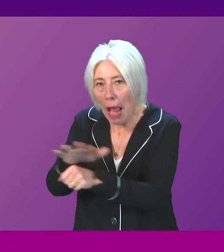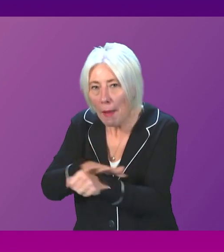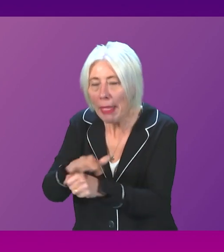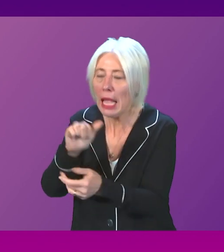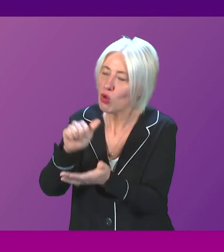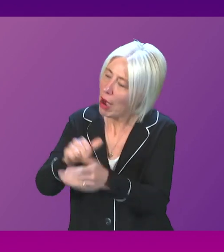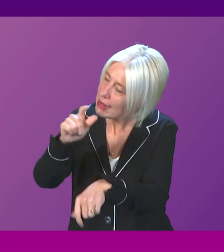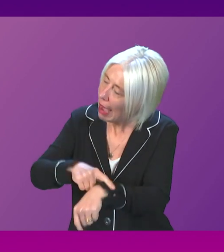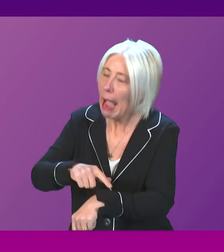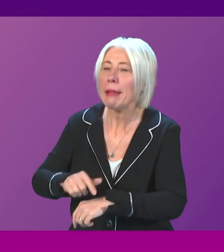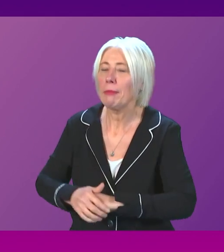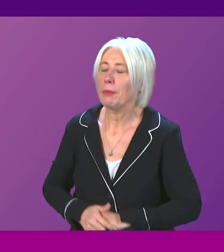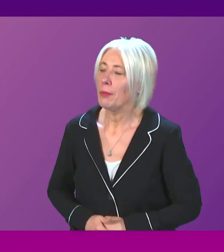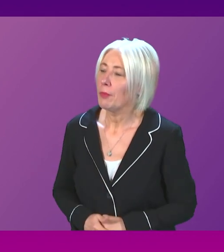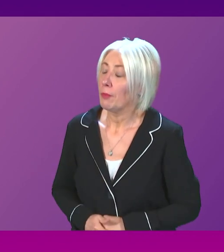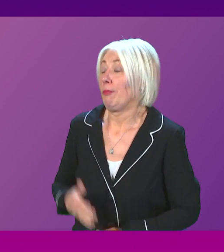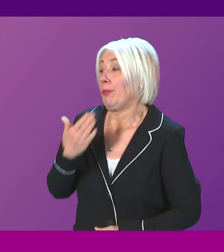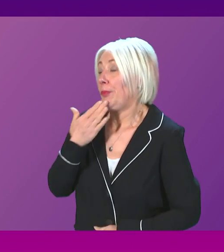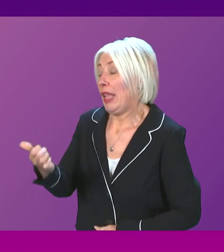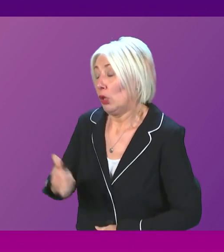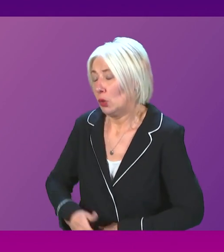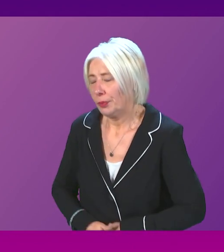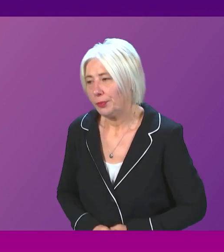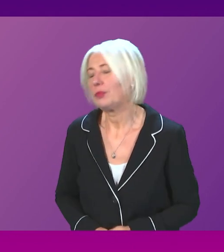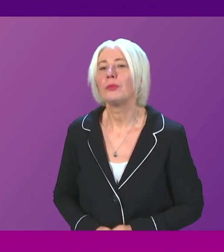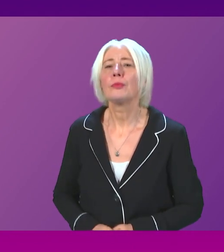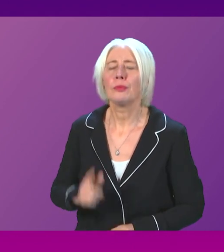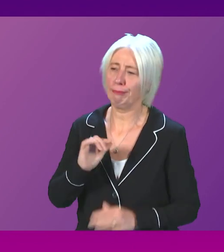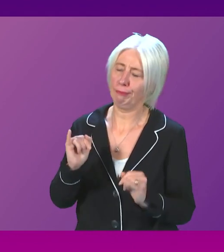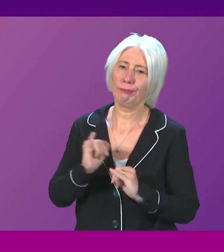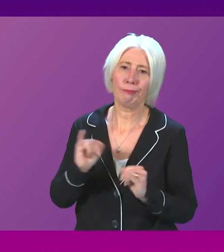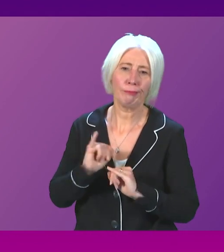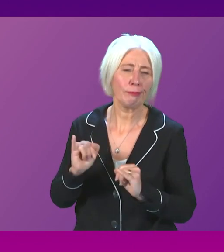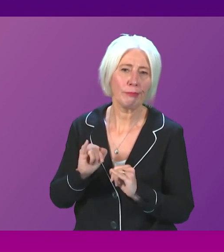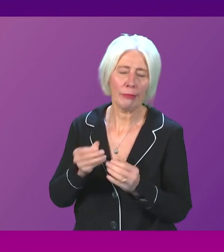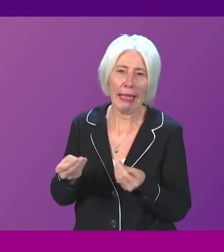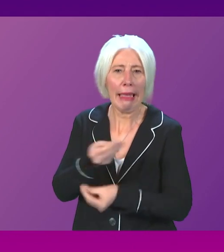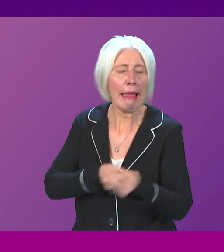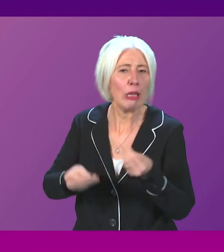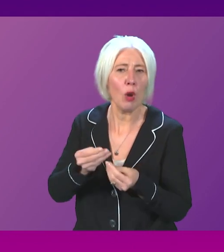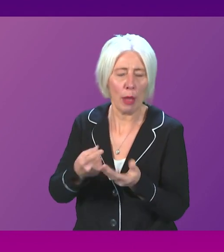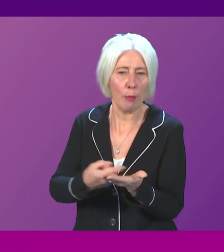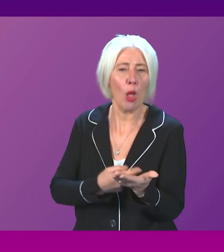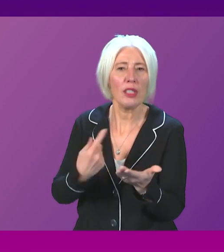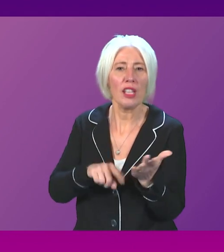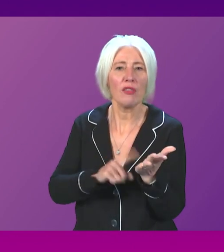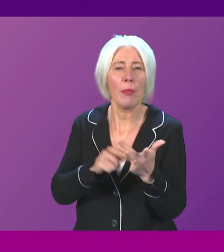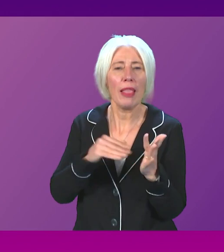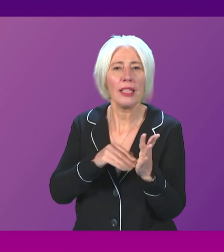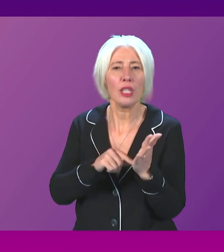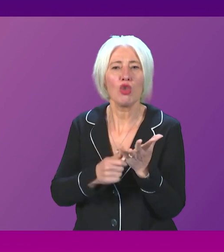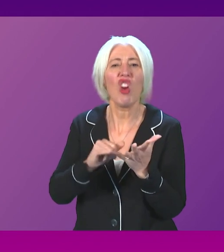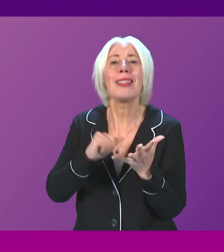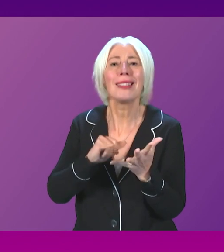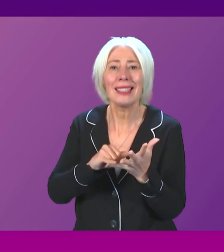Christine Graham. I thank the First Minister for her answer. The disastrous economic policies of Liz Truss, and the lady has indicated